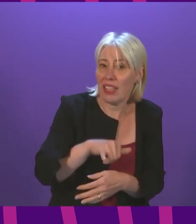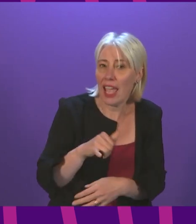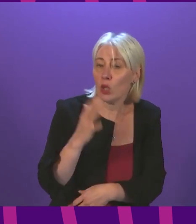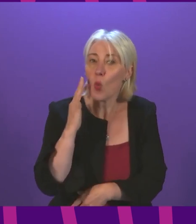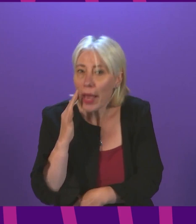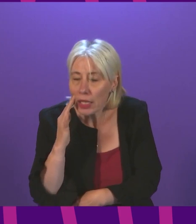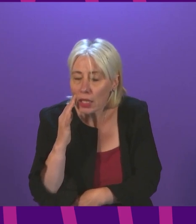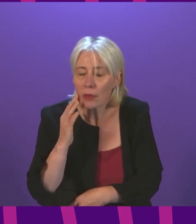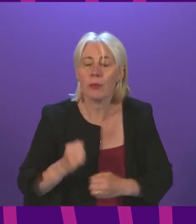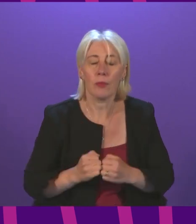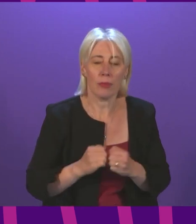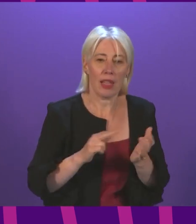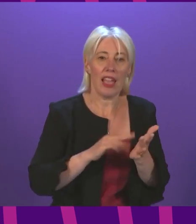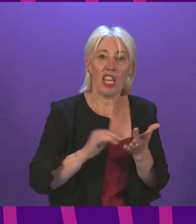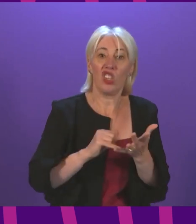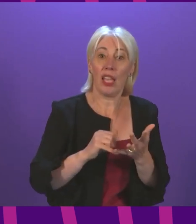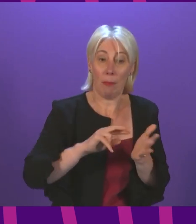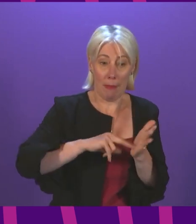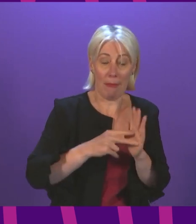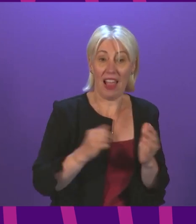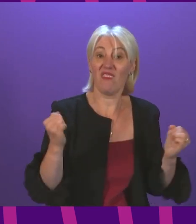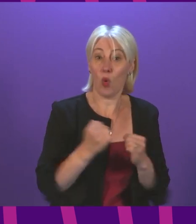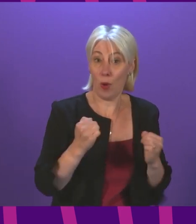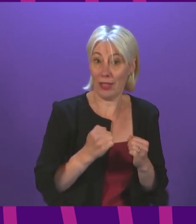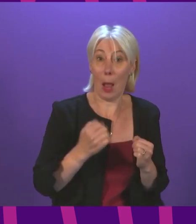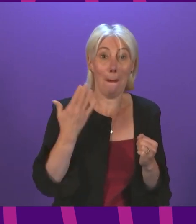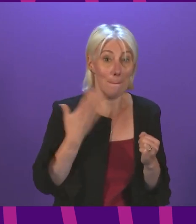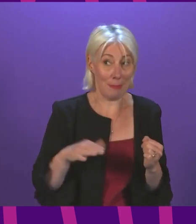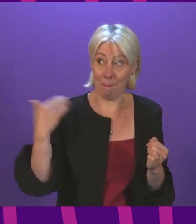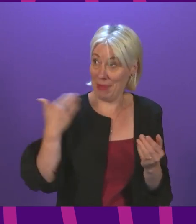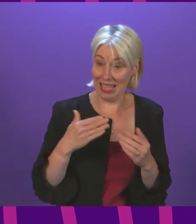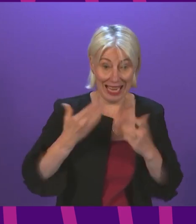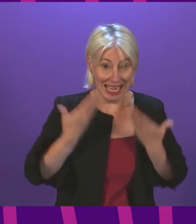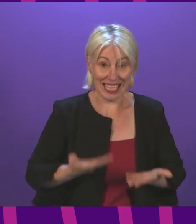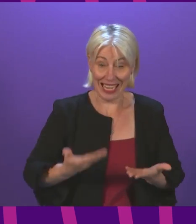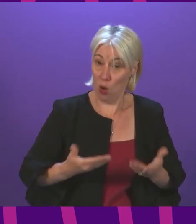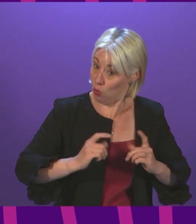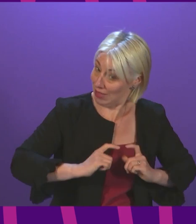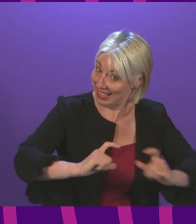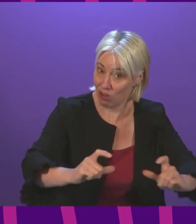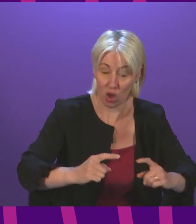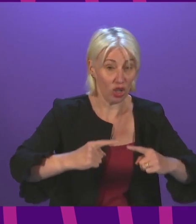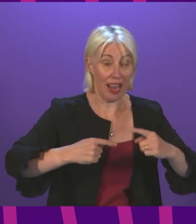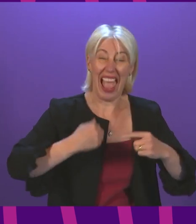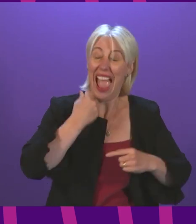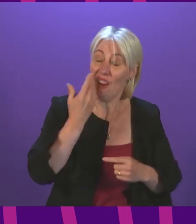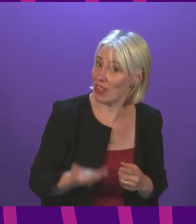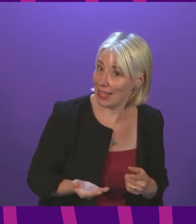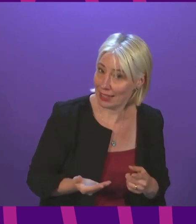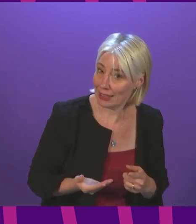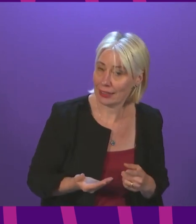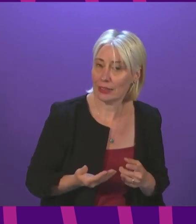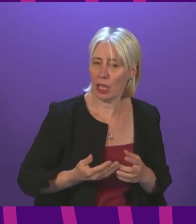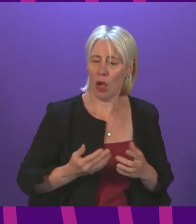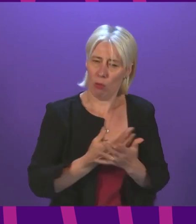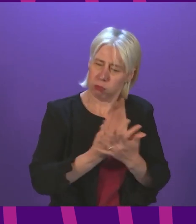nhs is planning for winter has been planning for winter is planning for winter and continues to plan for winter each and every single day there are record